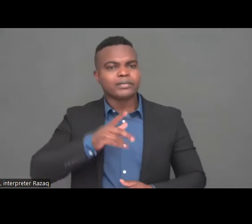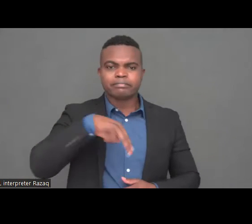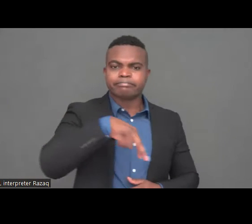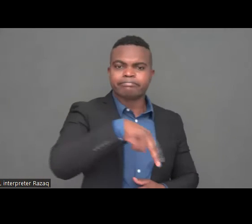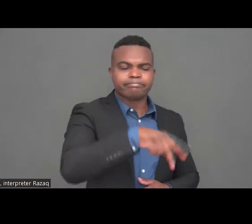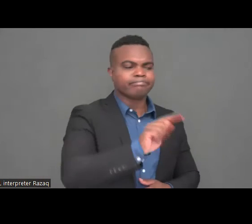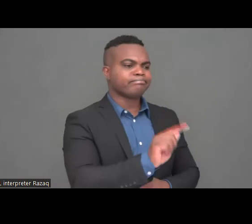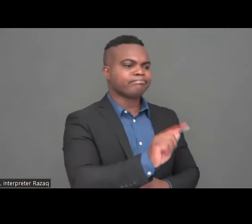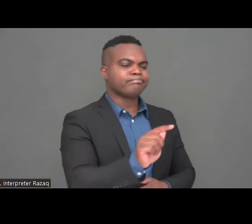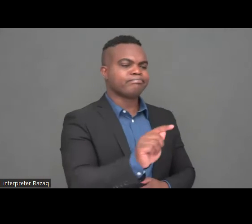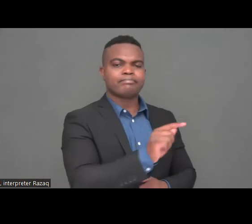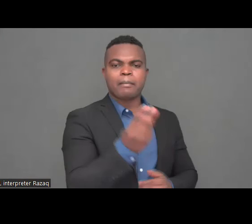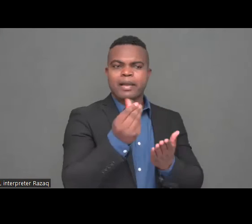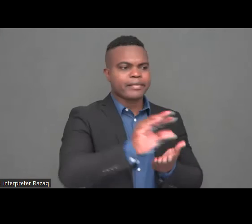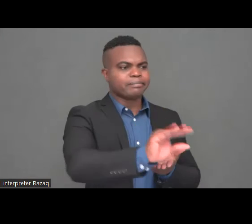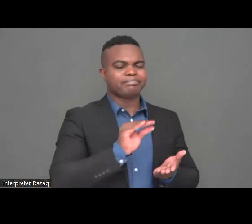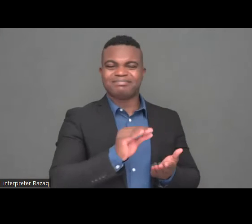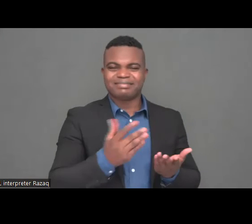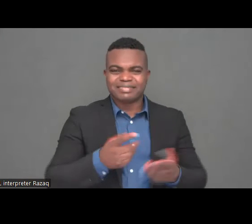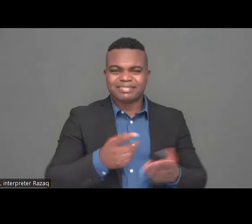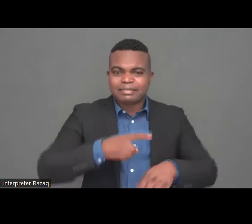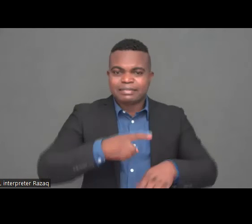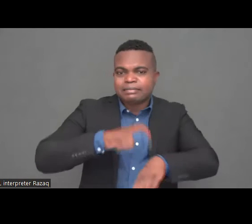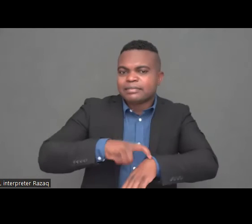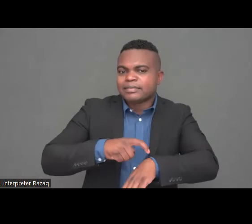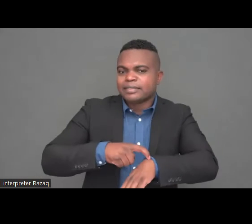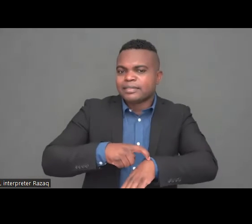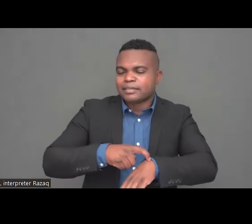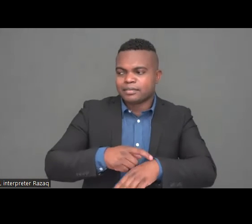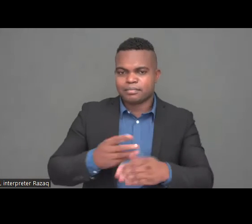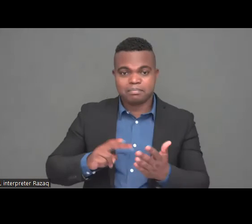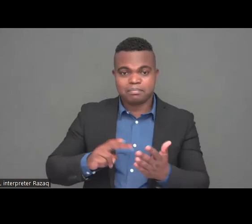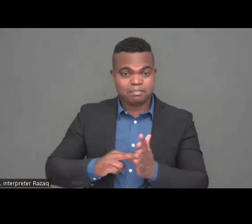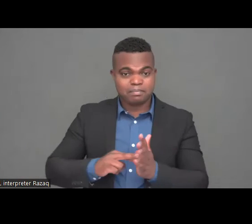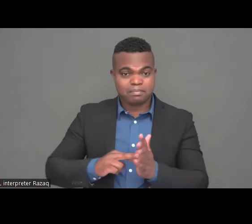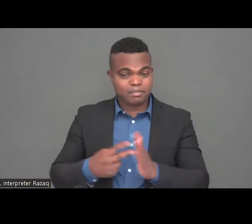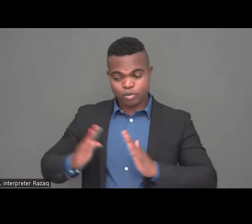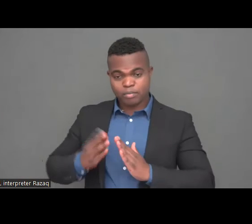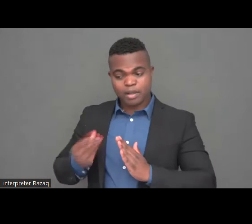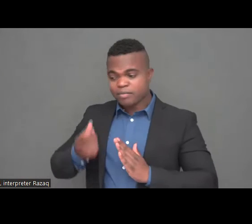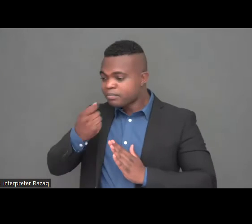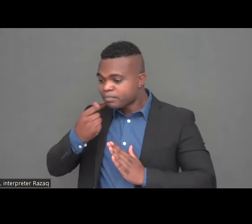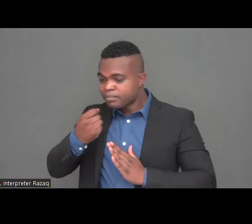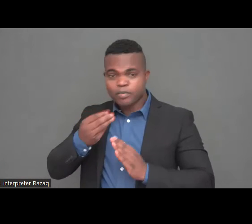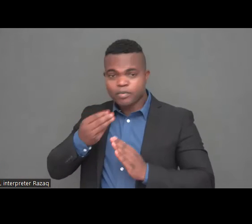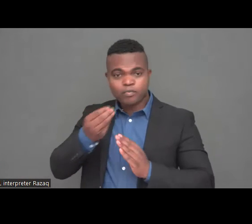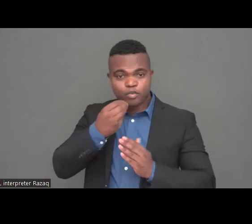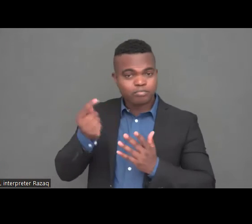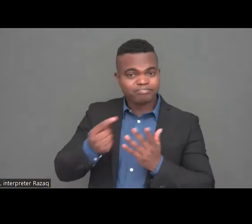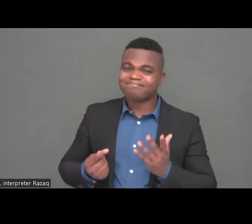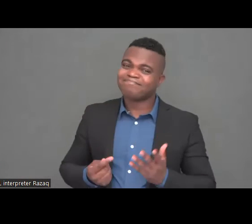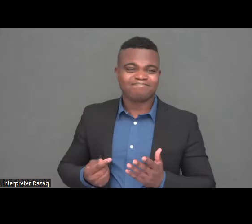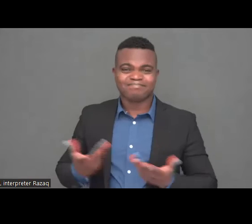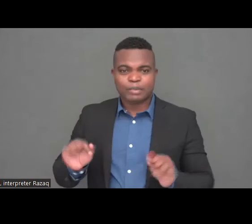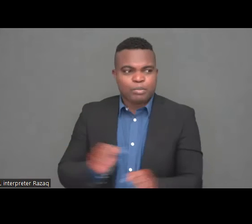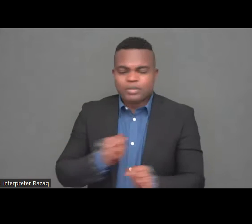go out and she could be able to just purchase some food at least. That's